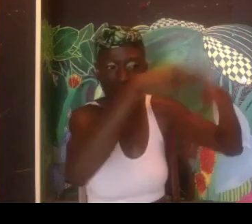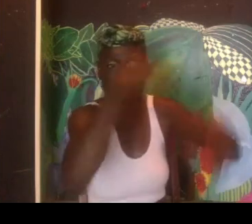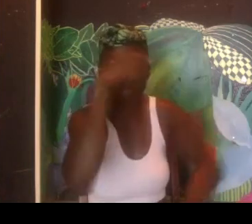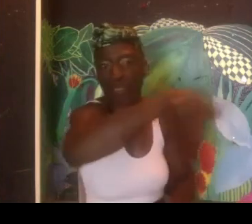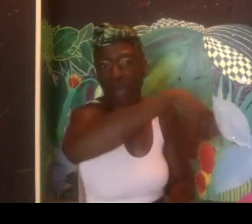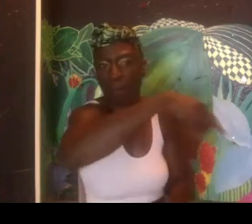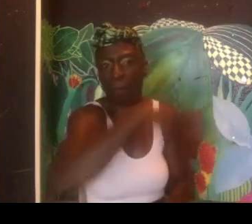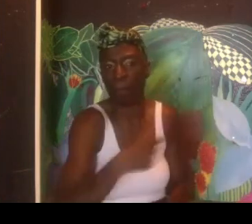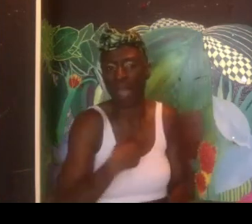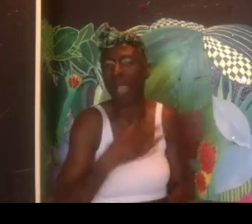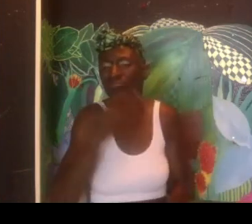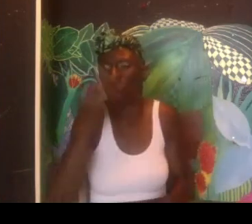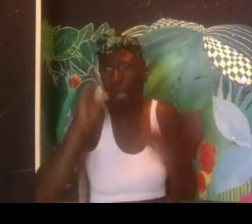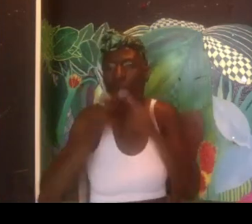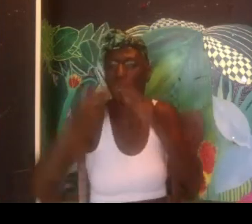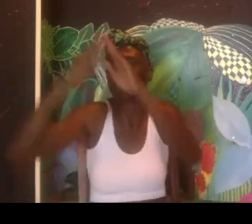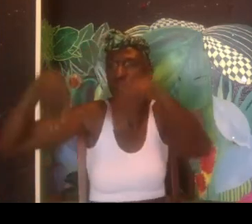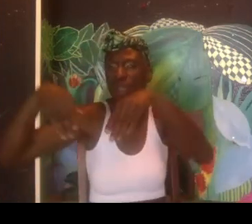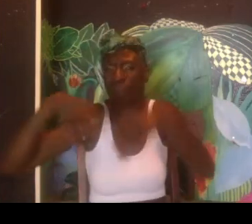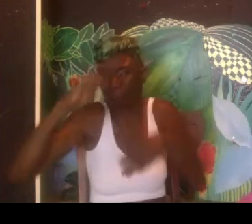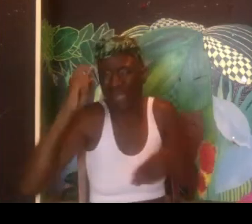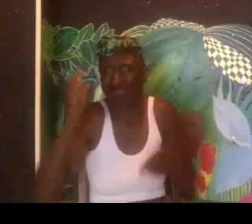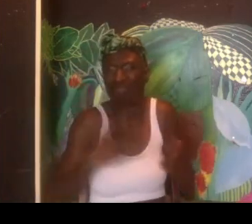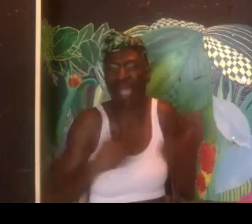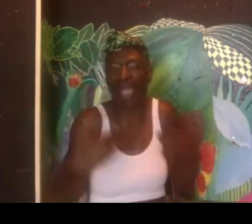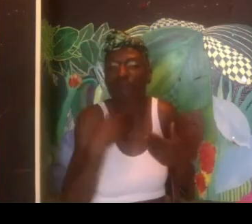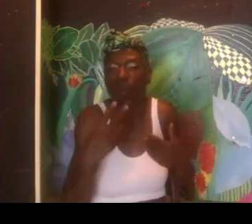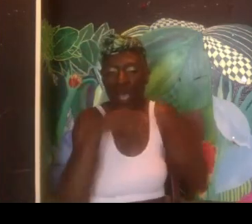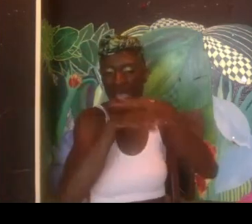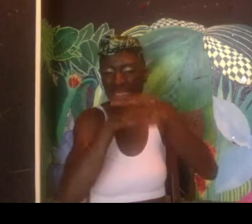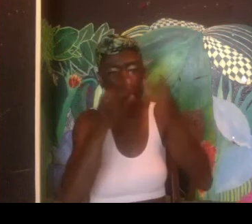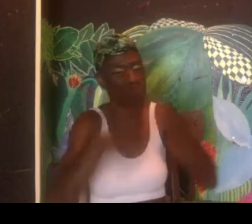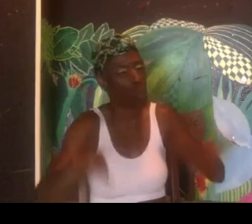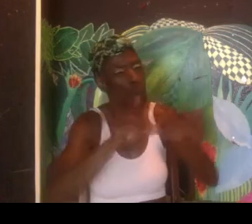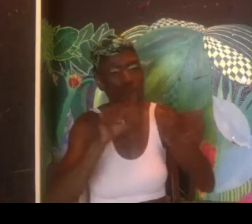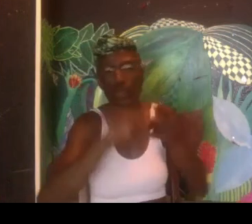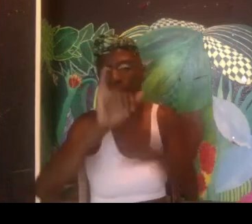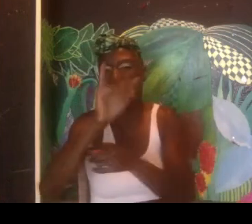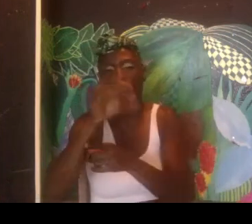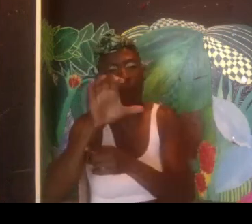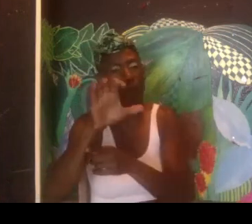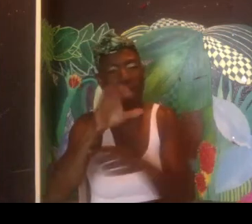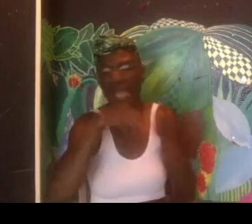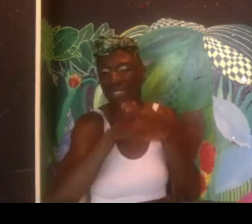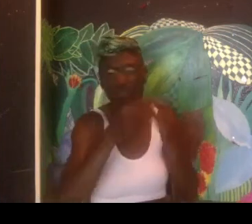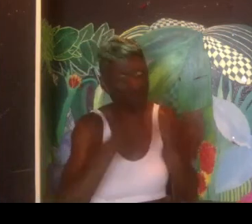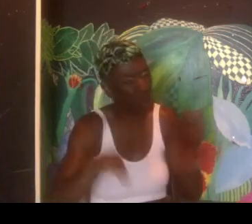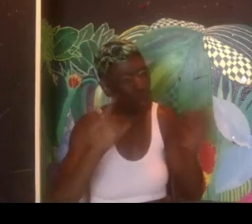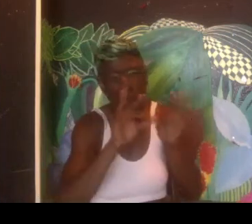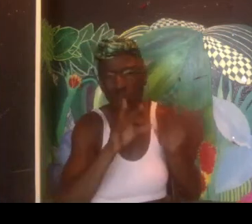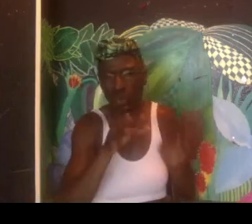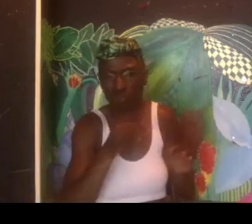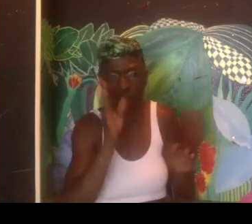for artists of color. And helping them break down, bridge those gaps and break down those barriers. And having